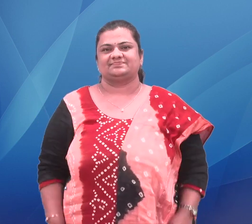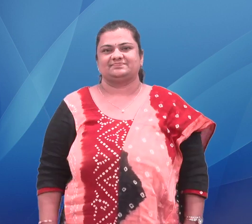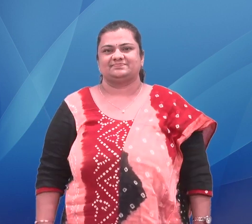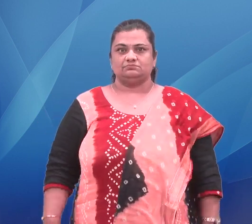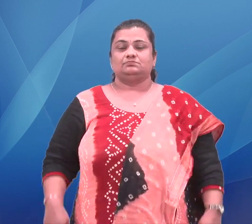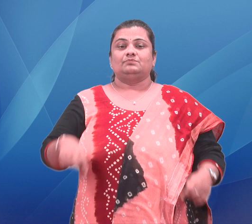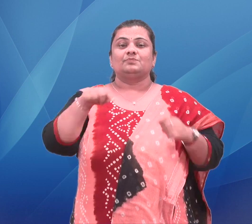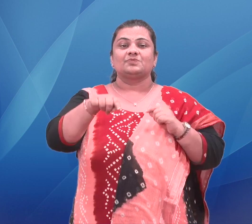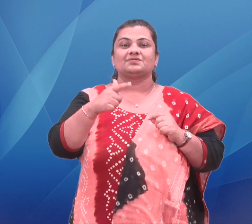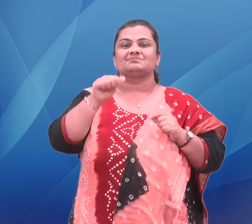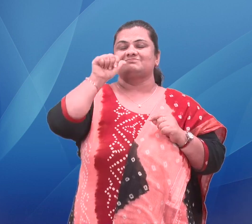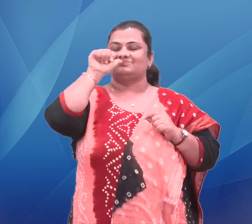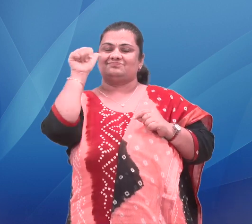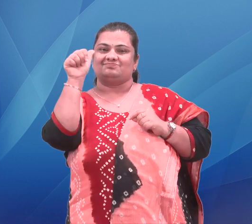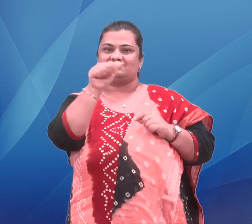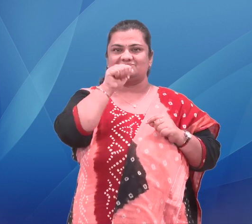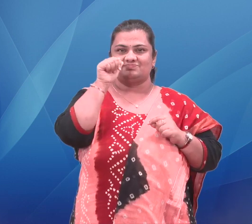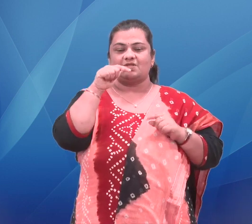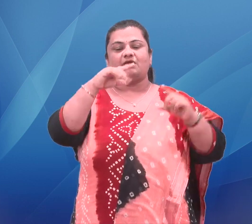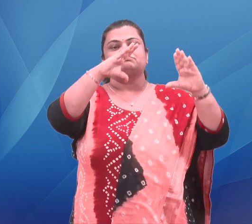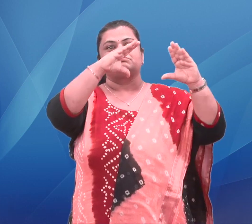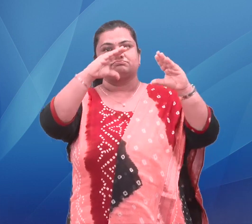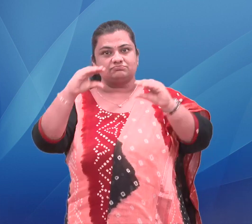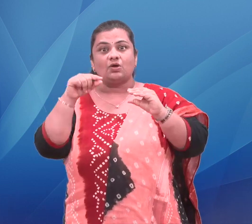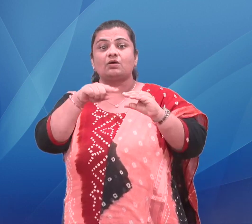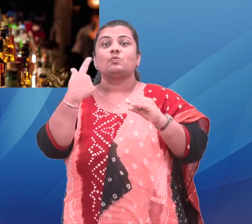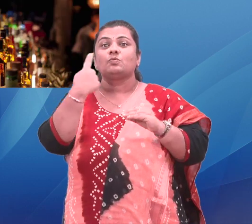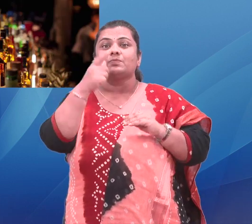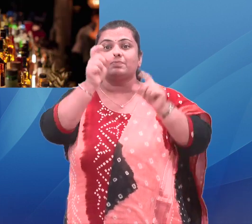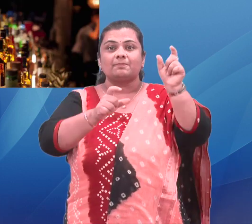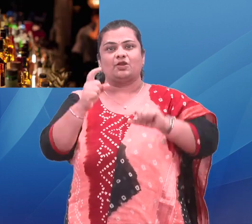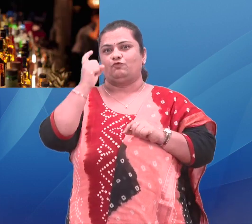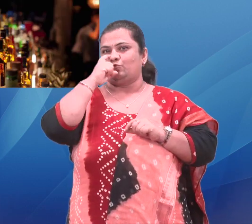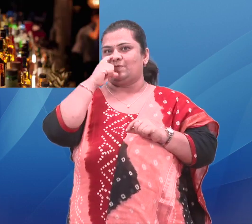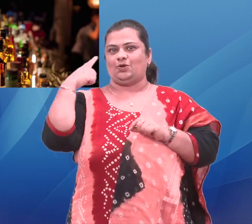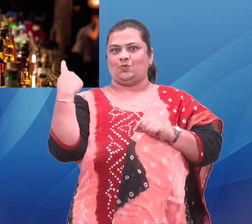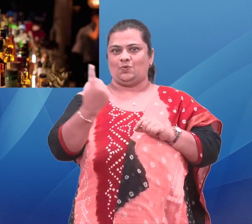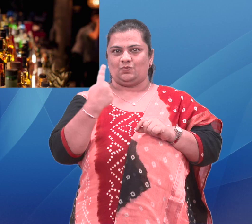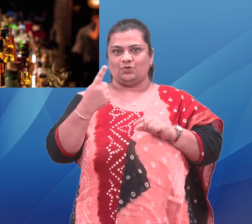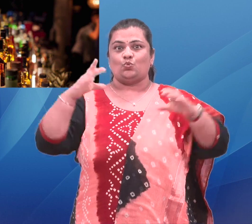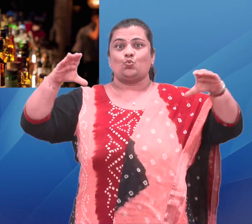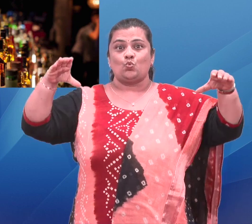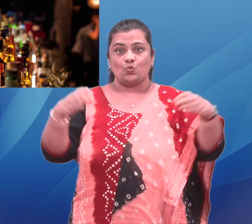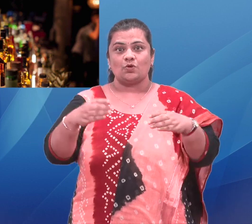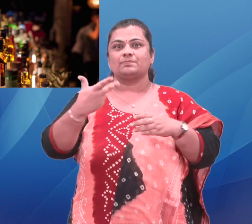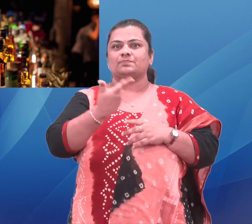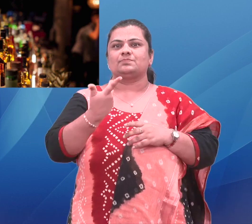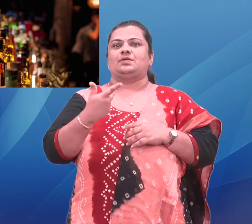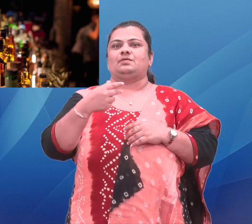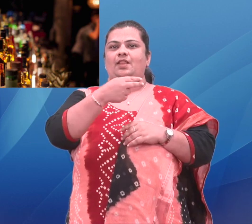There has been a significant drop in liquor consumption among women in the age group of 15 to 49 in